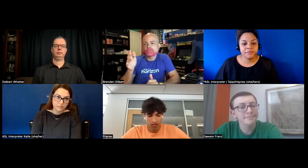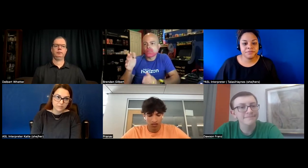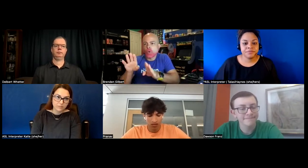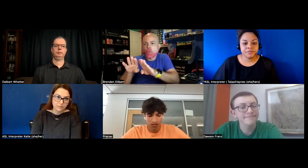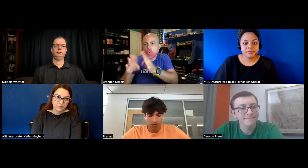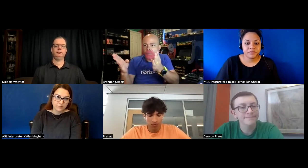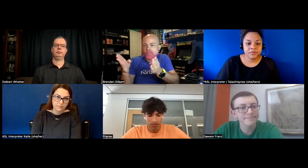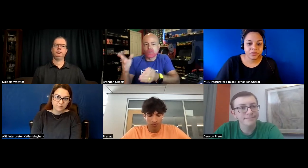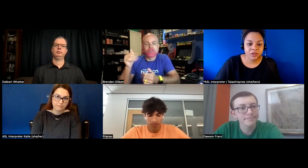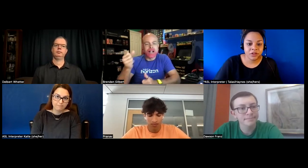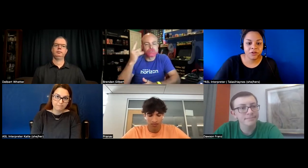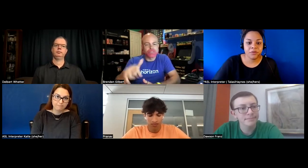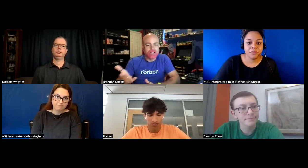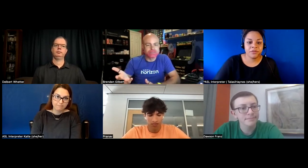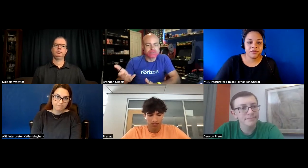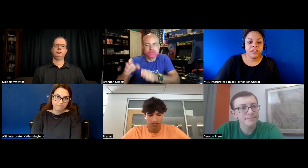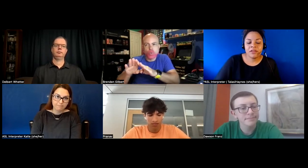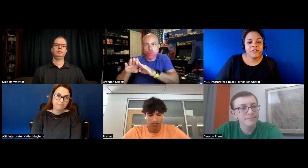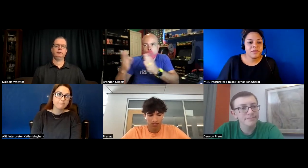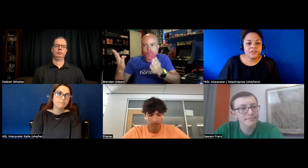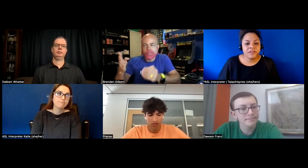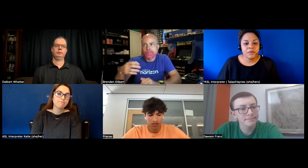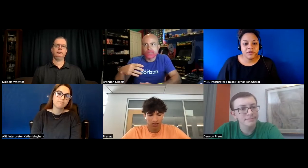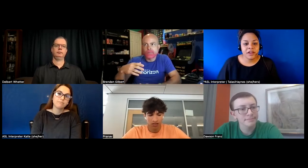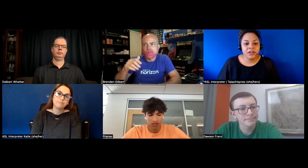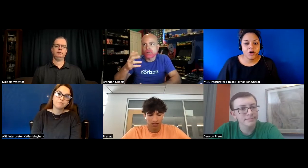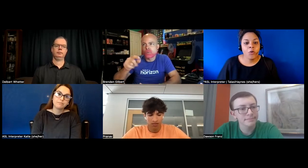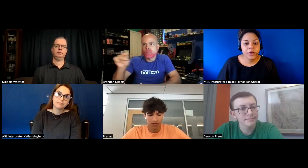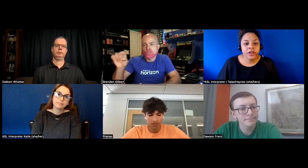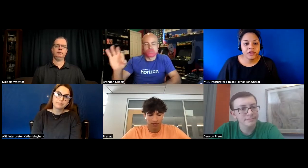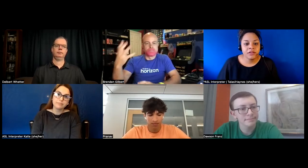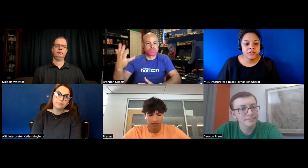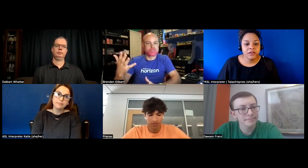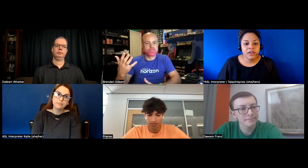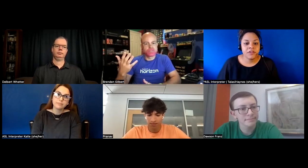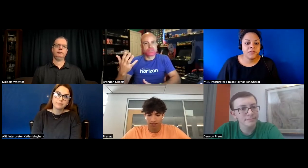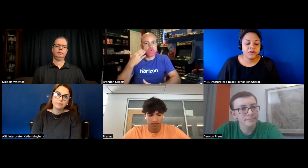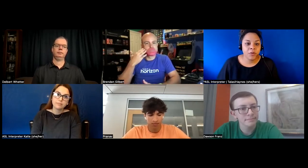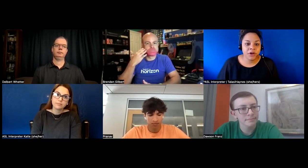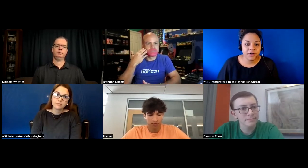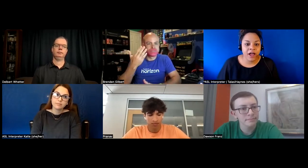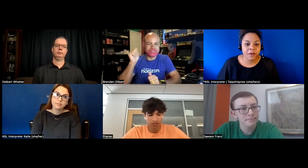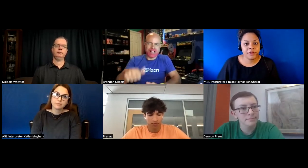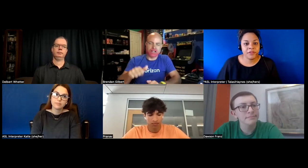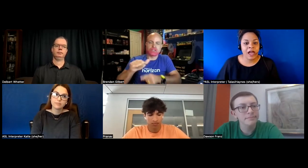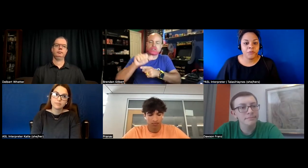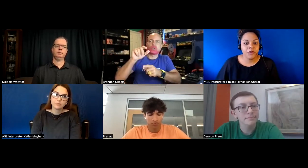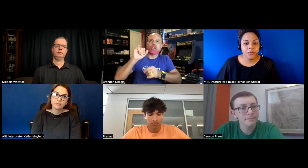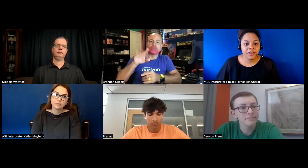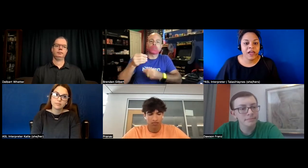you know even something as simple as signing open and then fingerspell whatever app and then the app would open it that